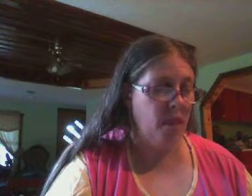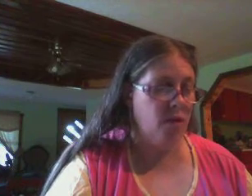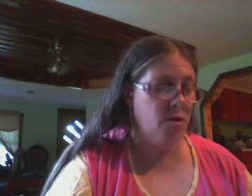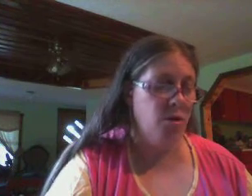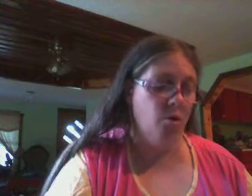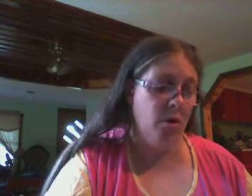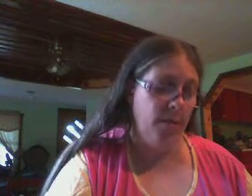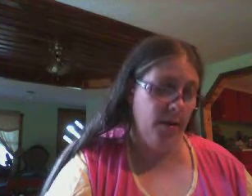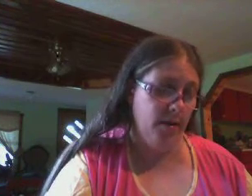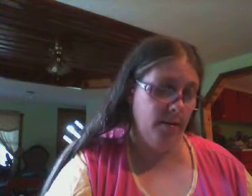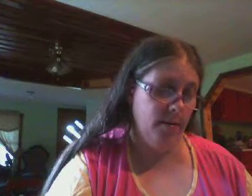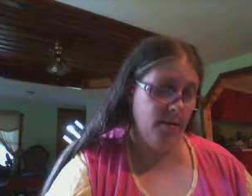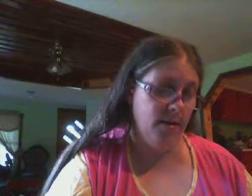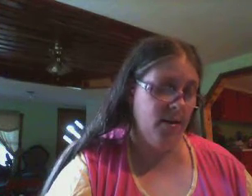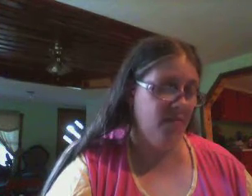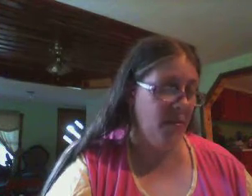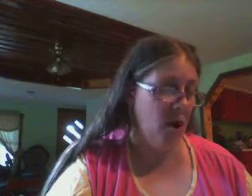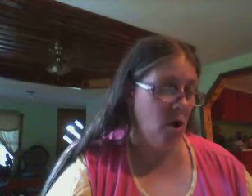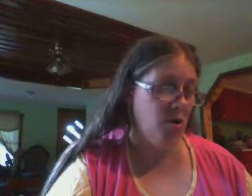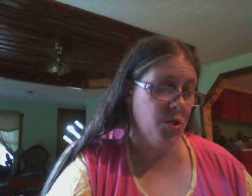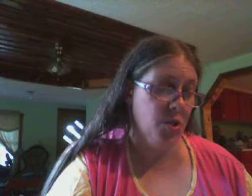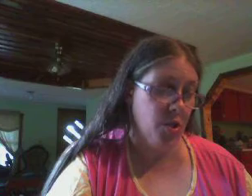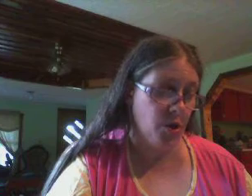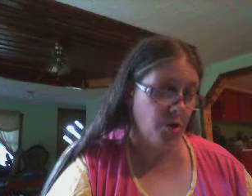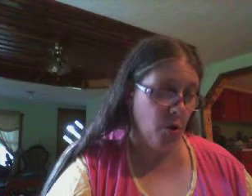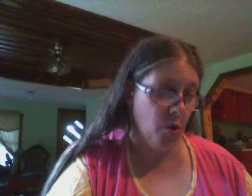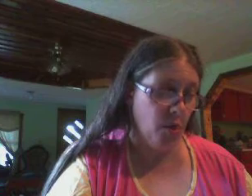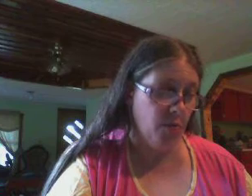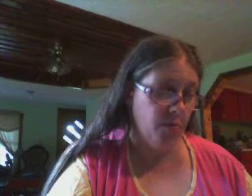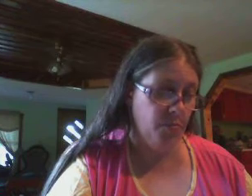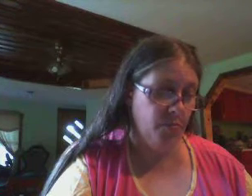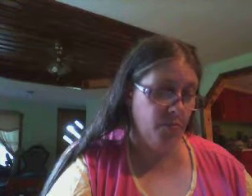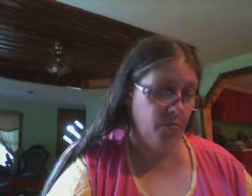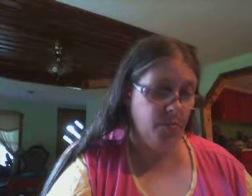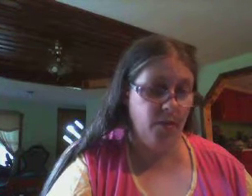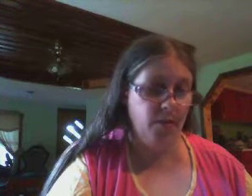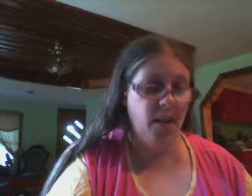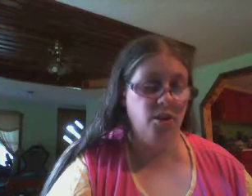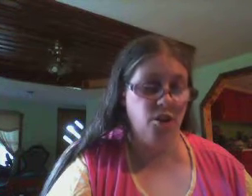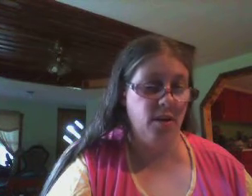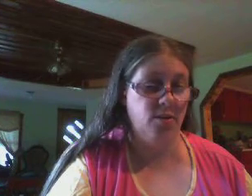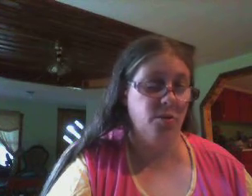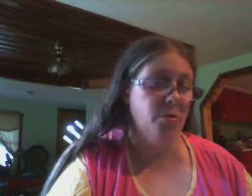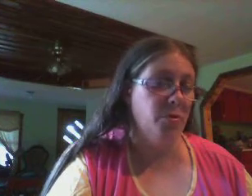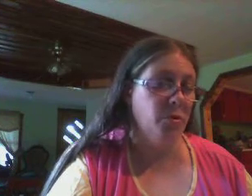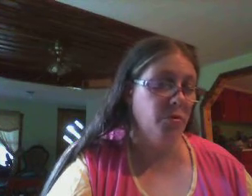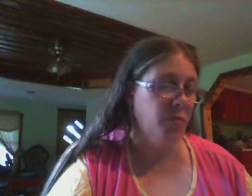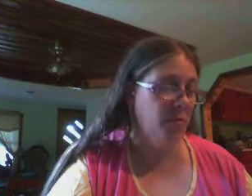So, in your opinion, is it fair to the younger girl that the dad changed the rule?